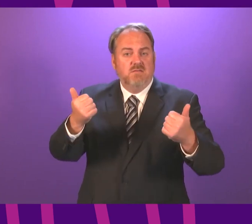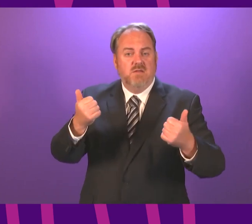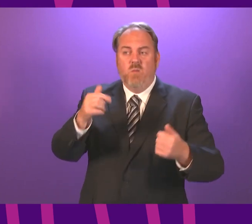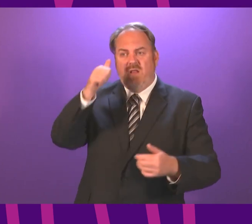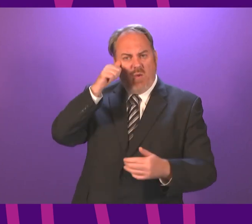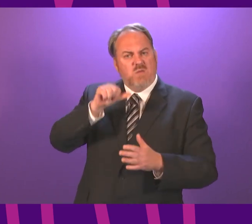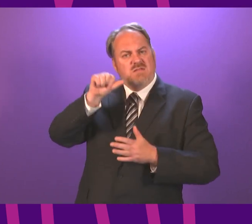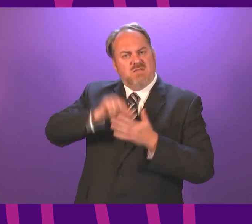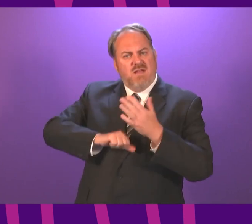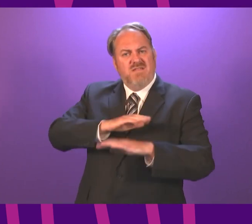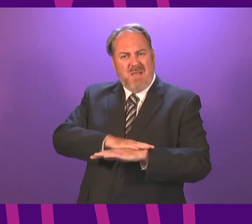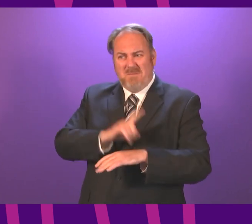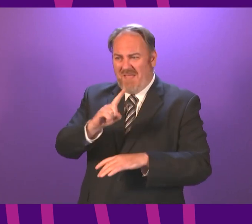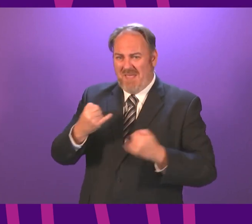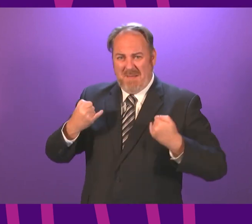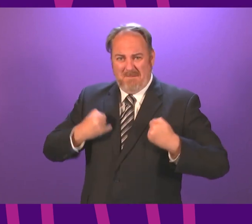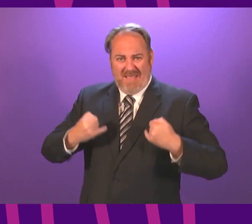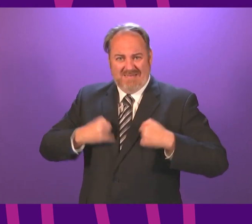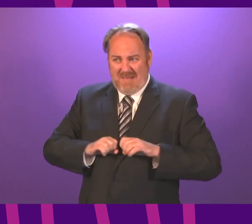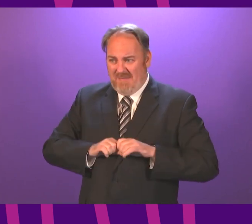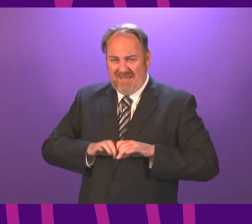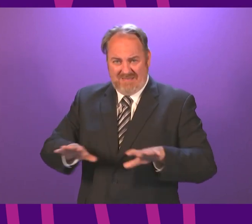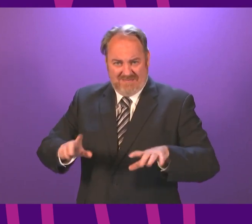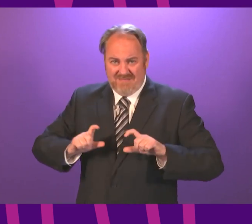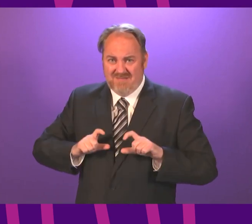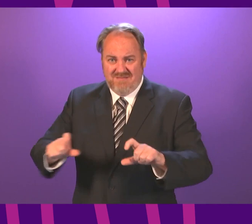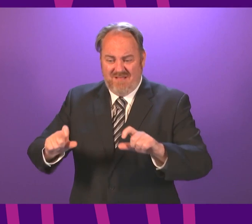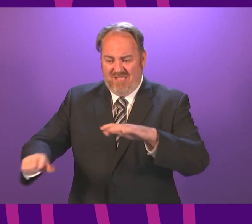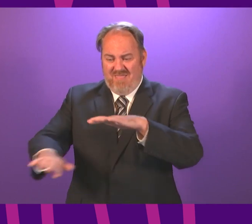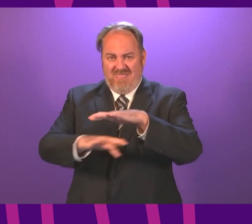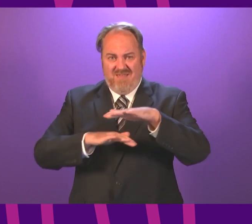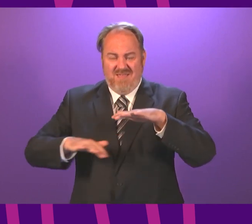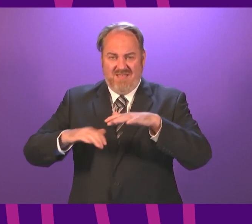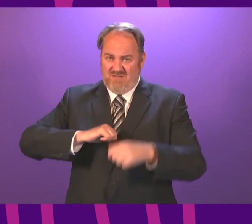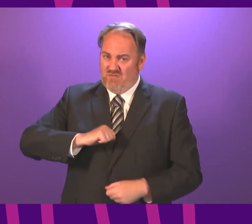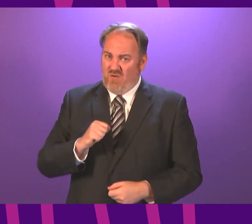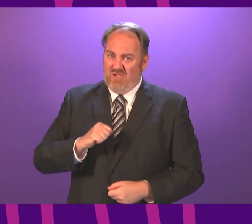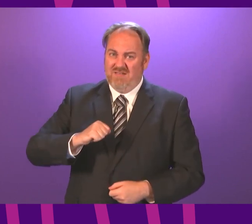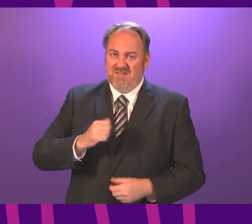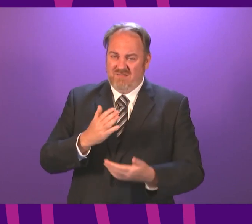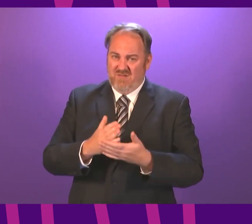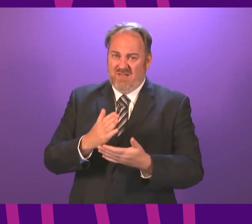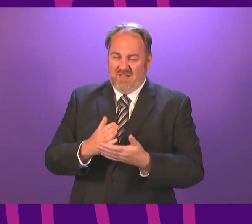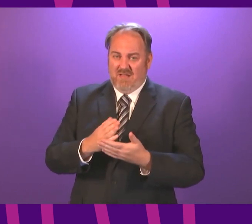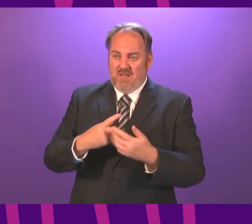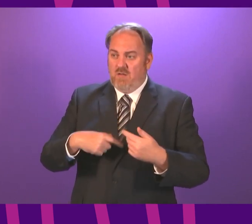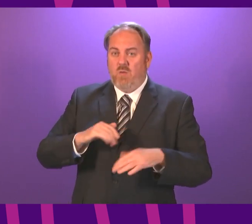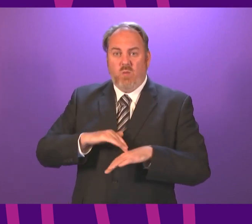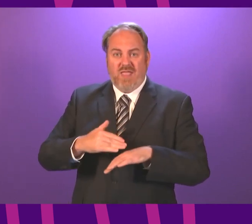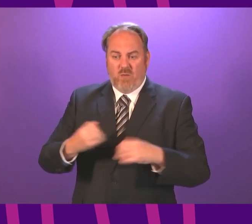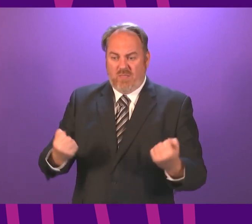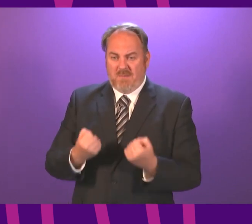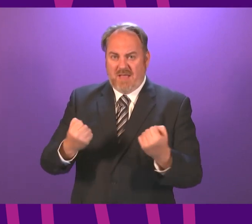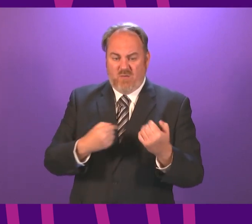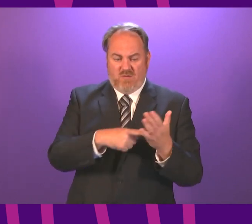times. There is still a pandemic happening in Scotland as we speak. To not actually have these powers in place